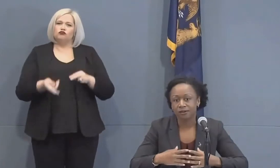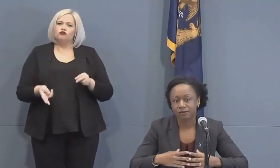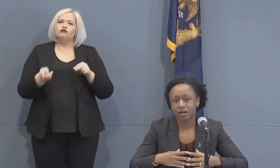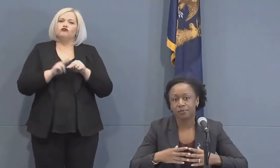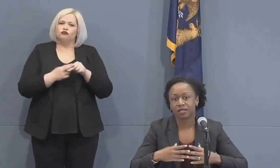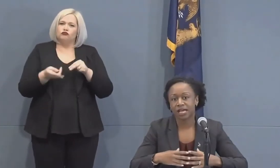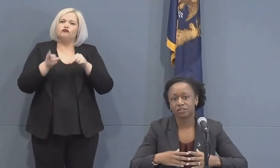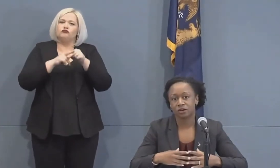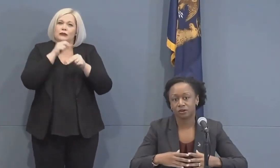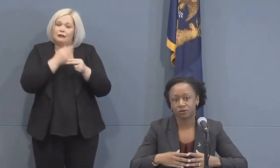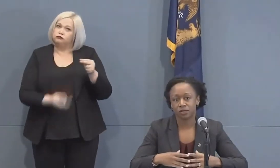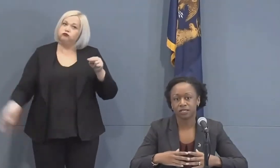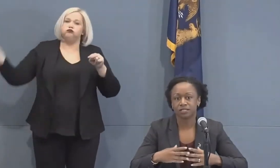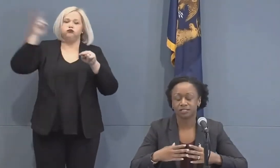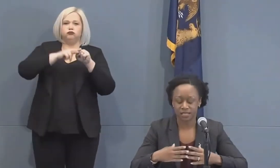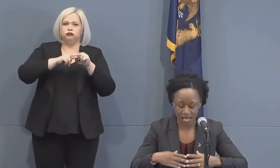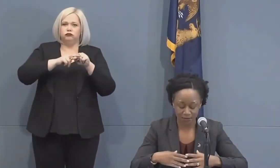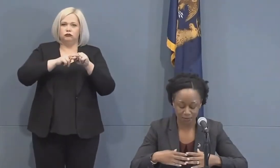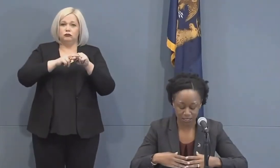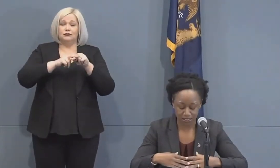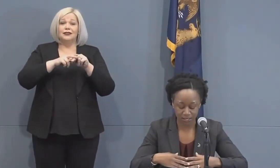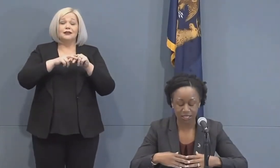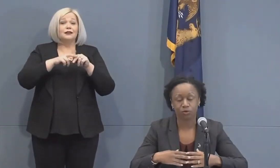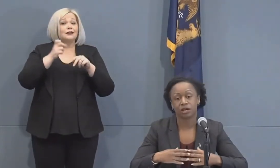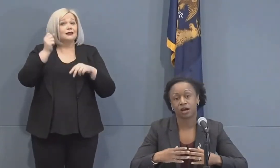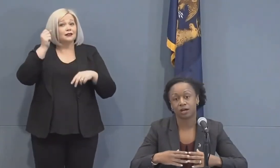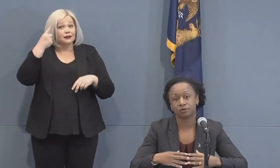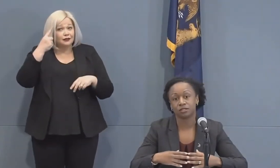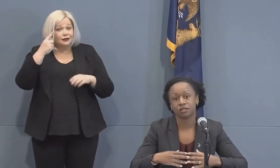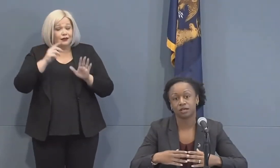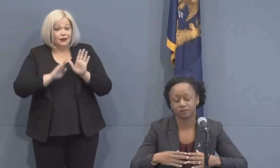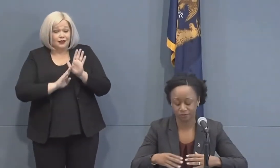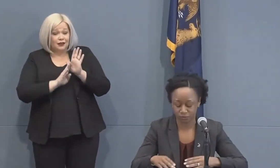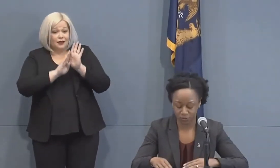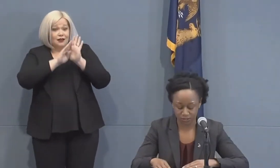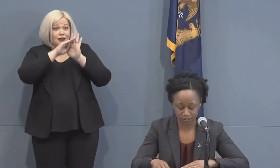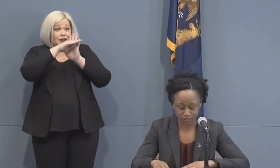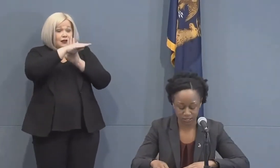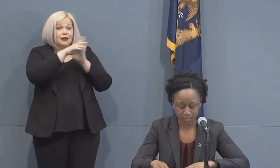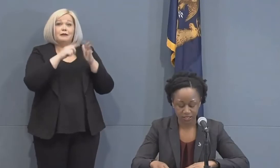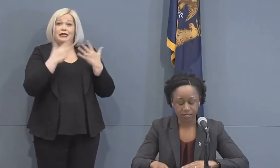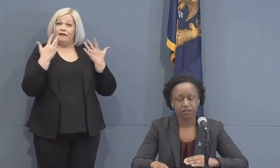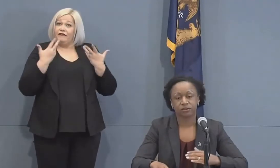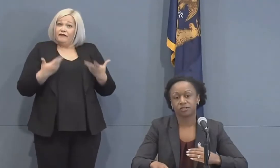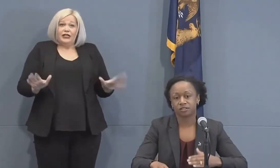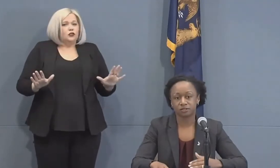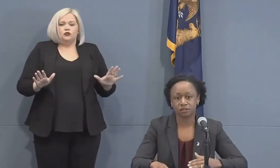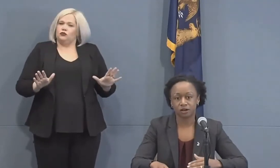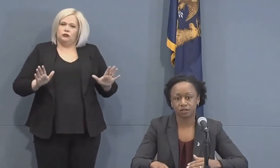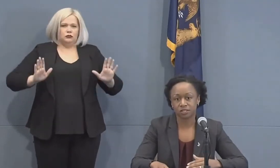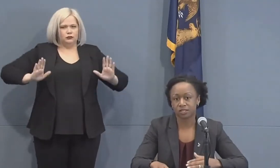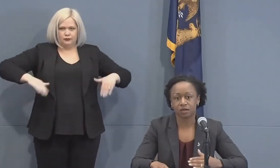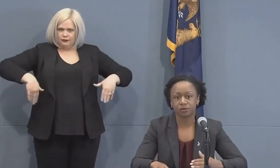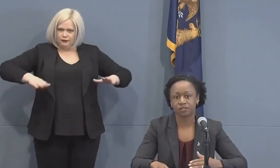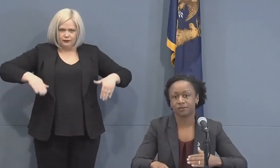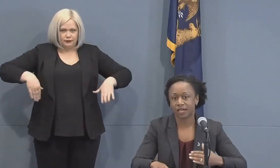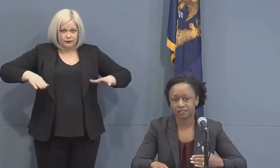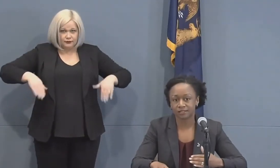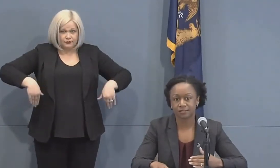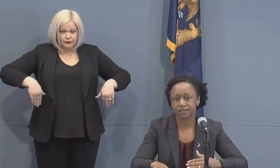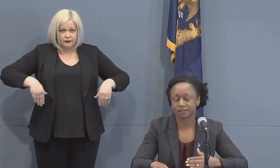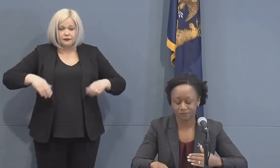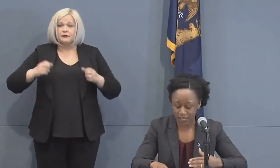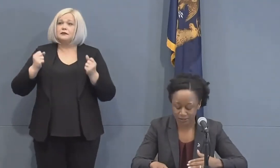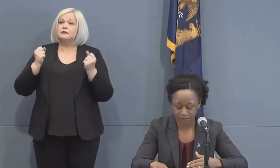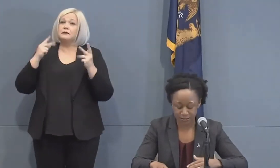However, a plateau does not mean that we are out of the woods. There are still large numbers of